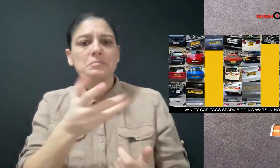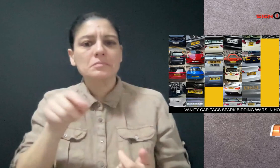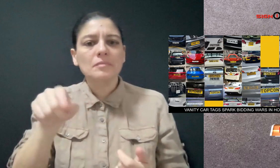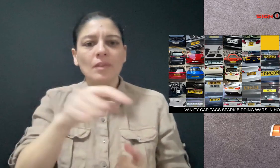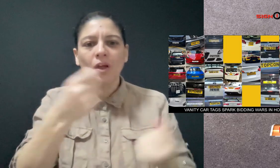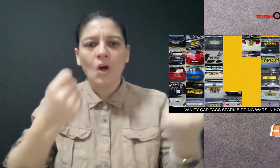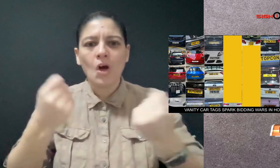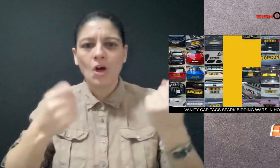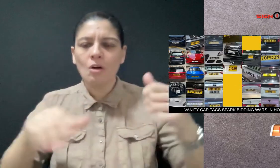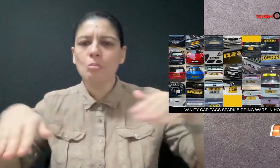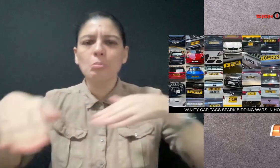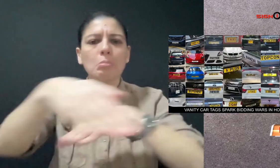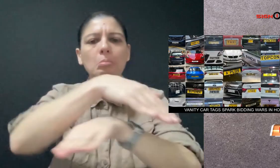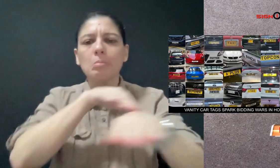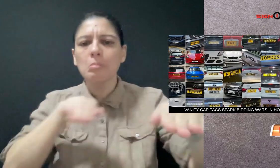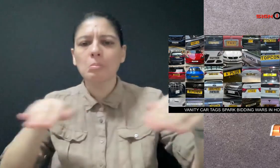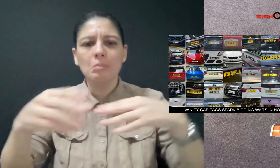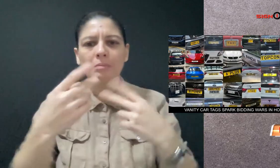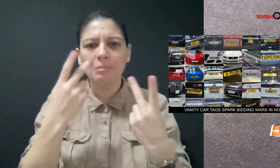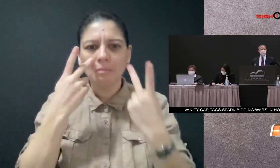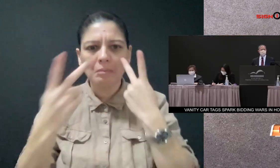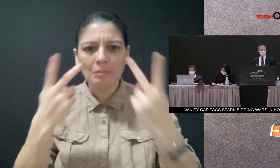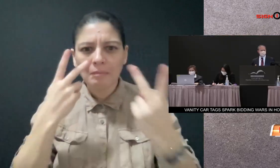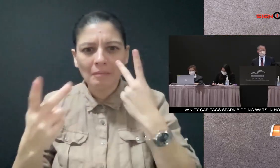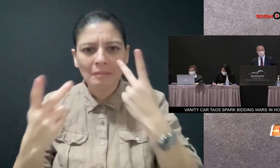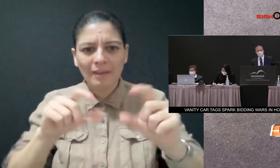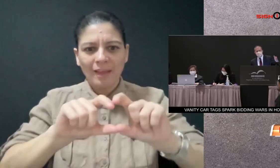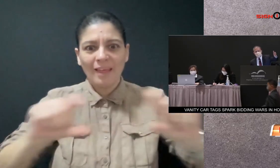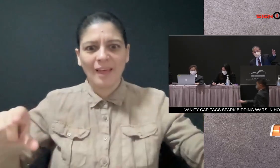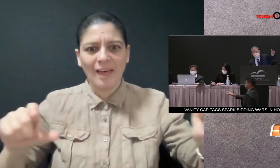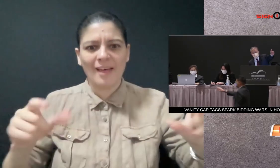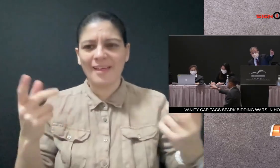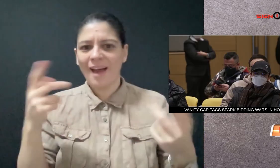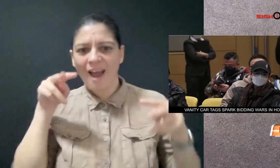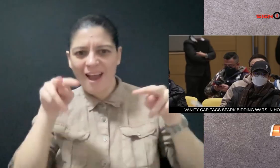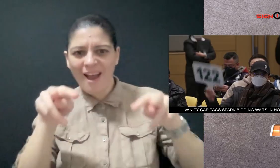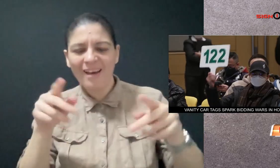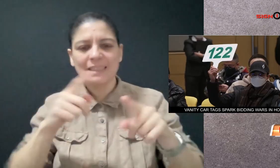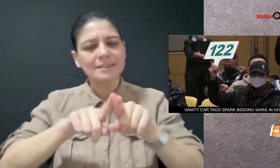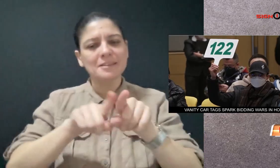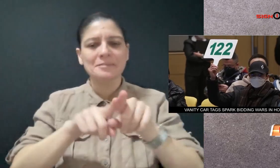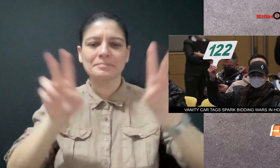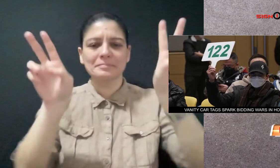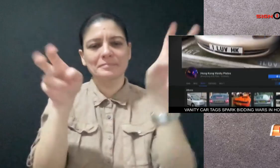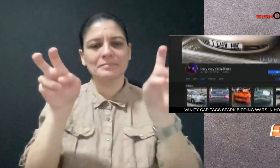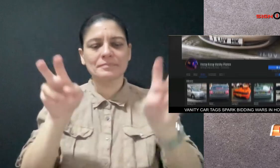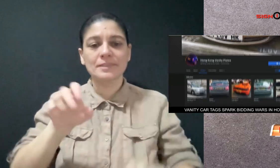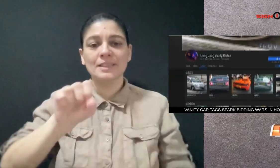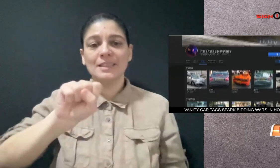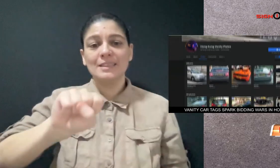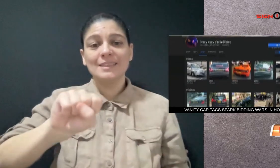Some cars have been spotted driving around town with tags that say things like sin,